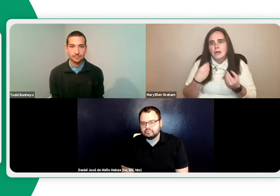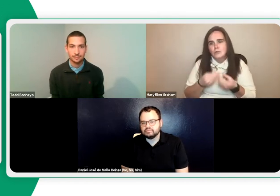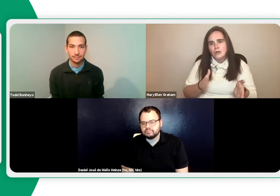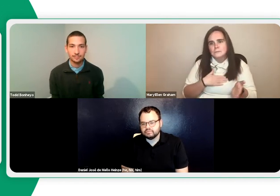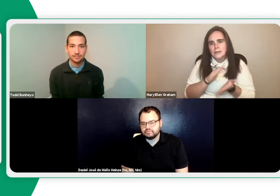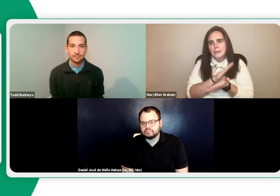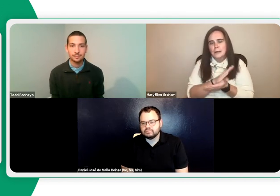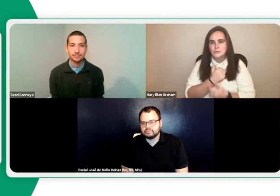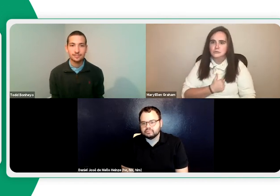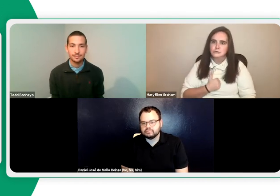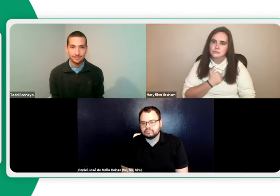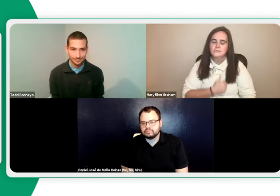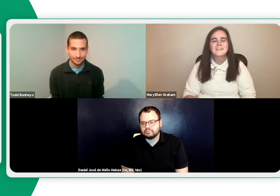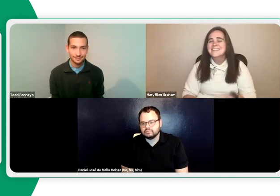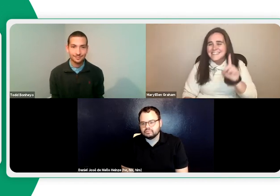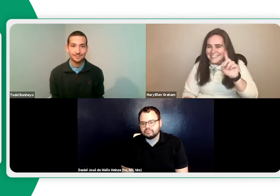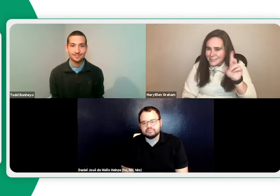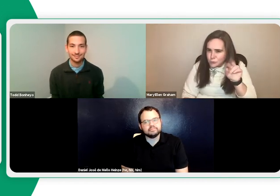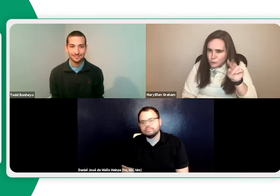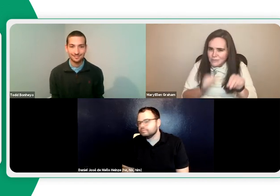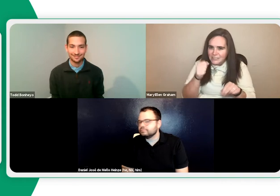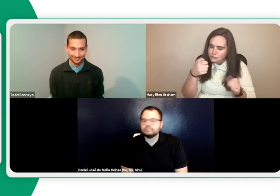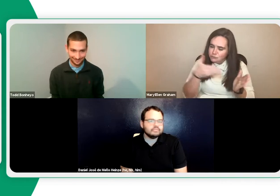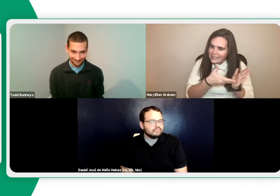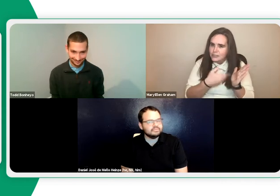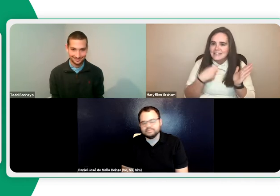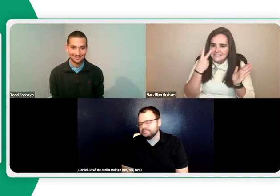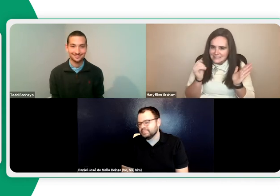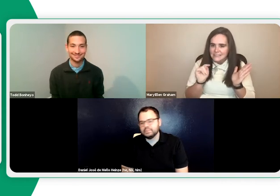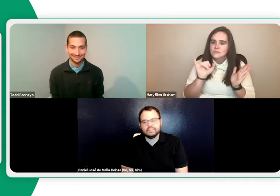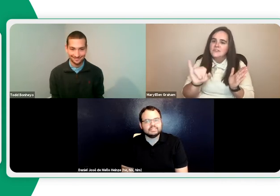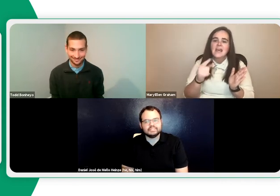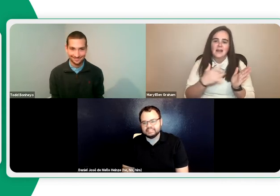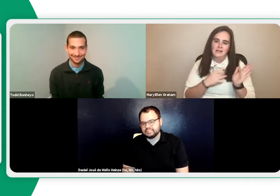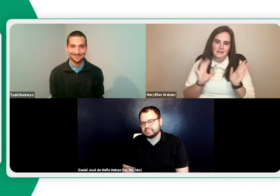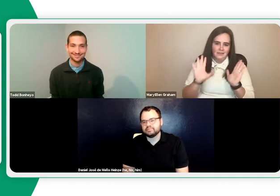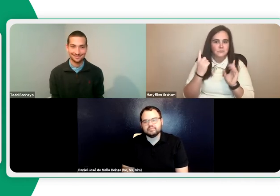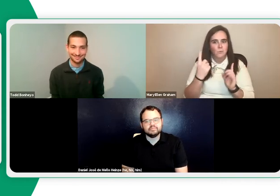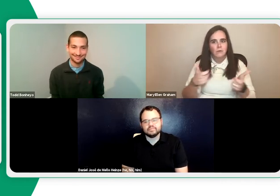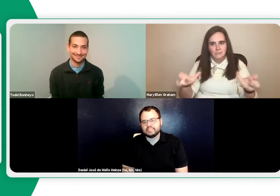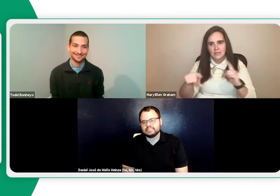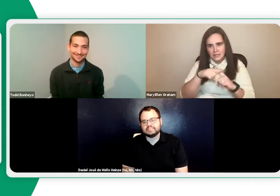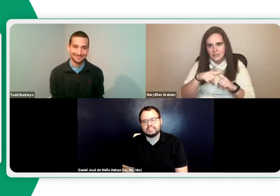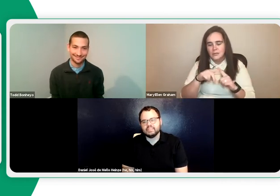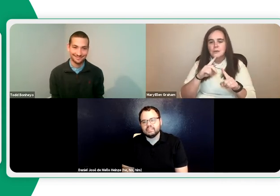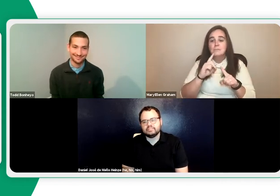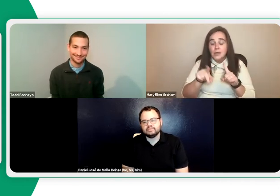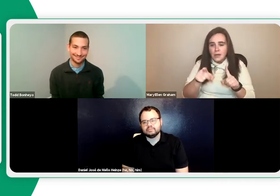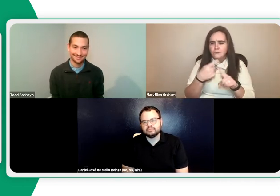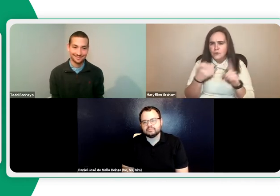right there. That was really nice. There's no more excuses like, I lost my paper. I'm sorry. I'll say, nope, it was right here. I can see it. So that